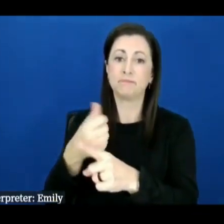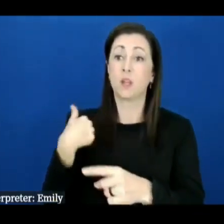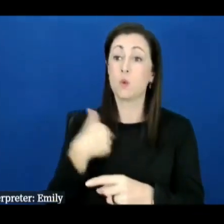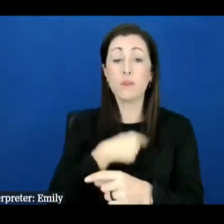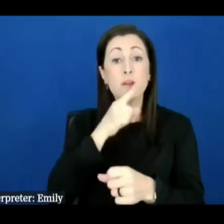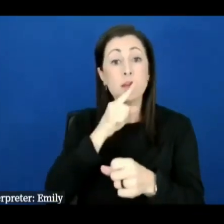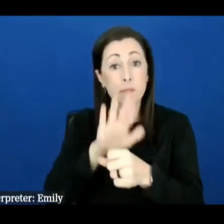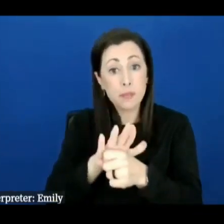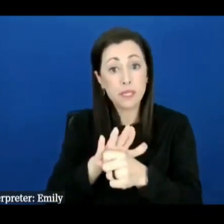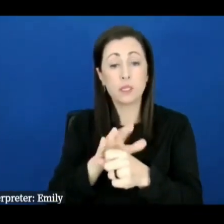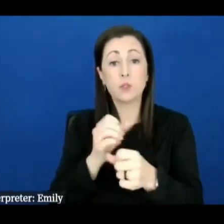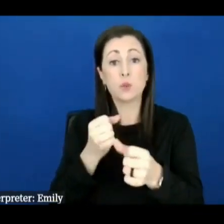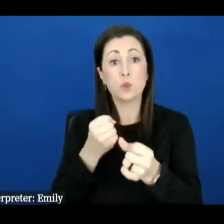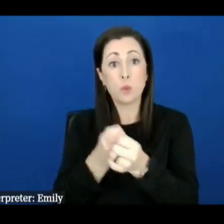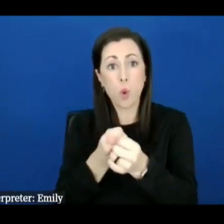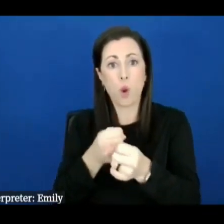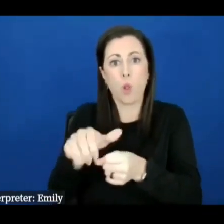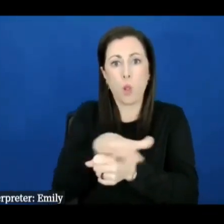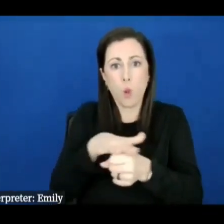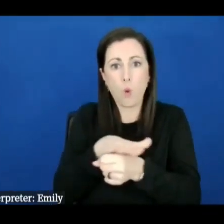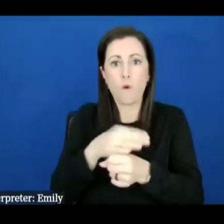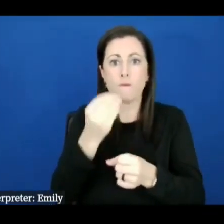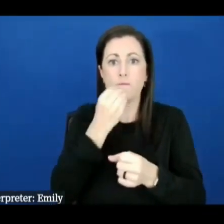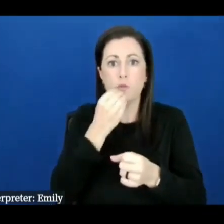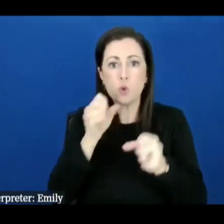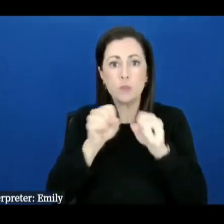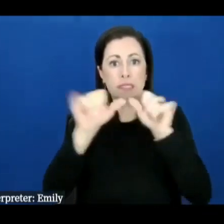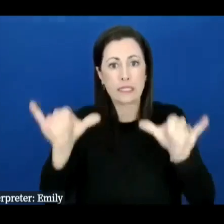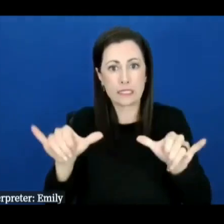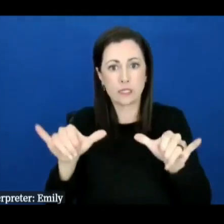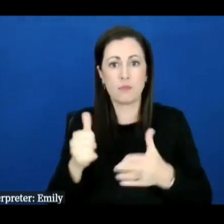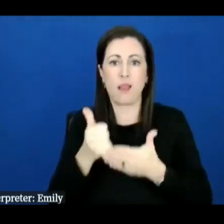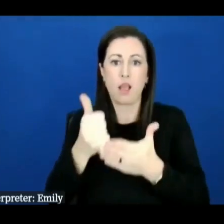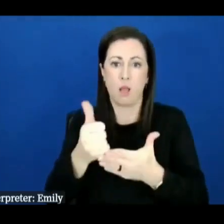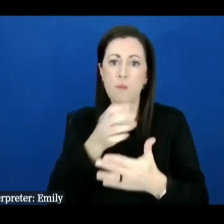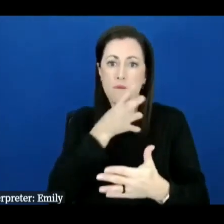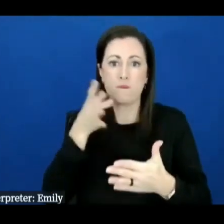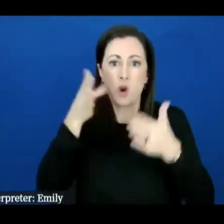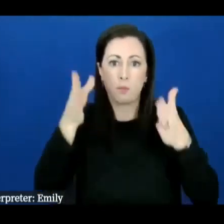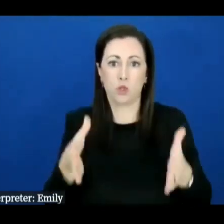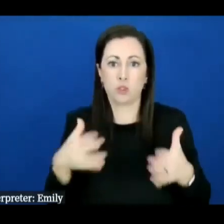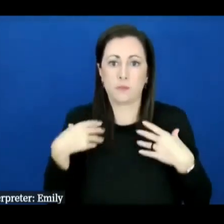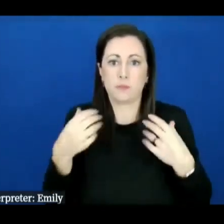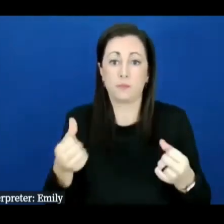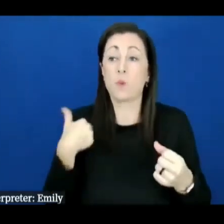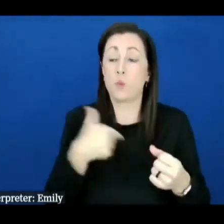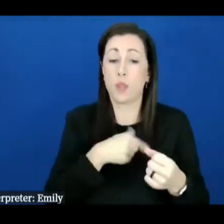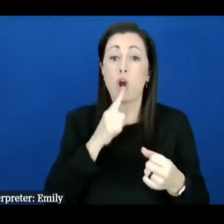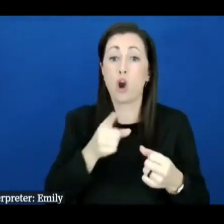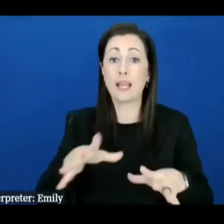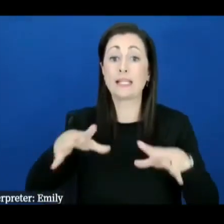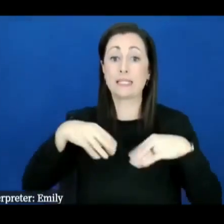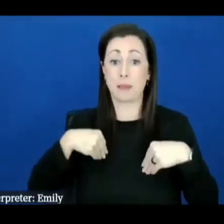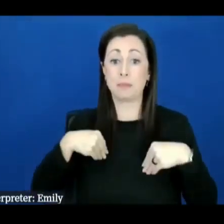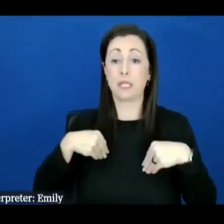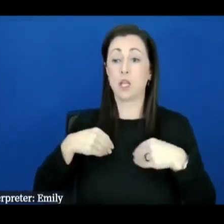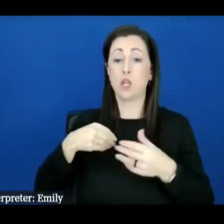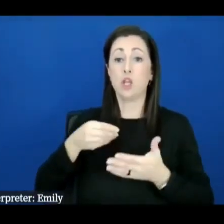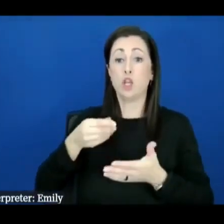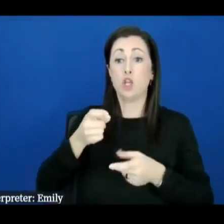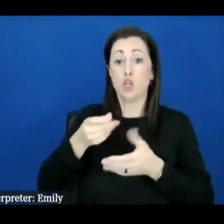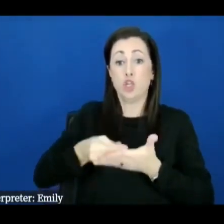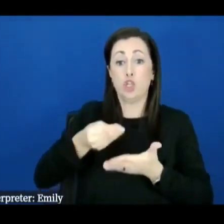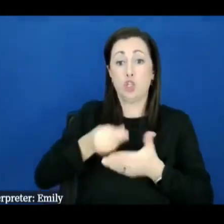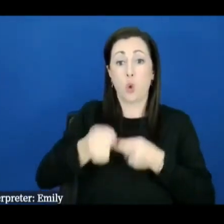and making our farmers whole so donations are being accepted now to pay farmers so that we can